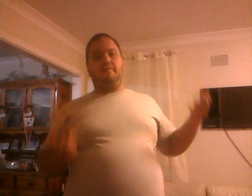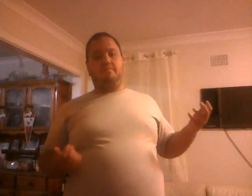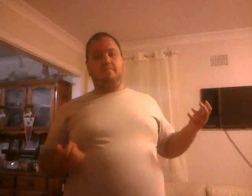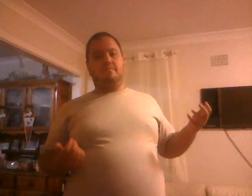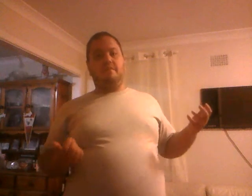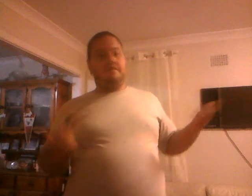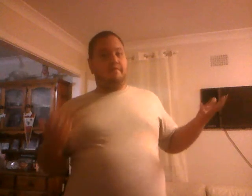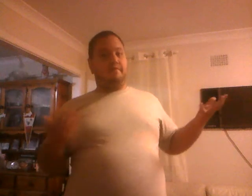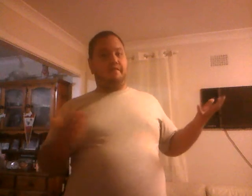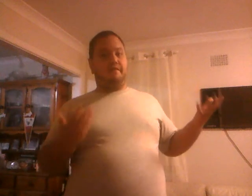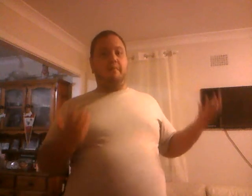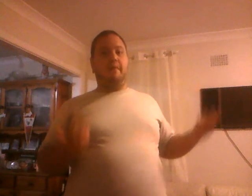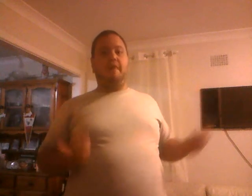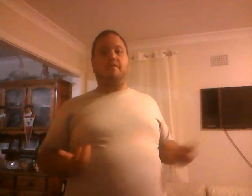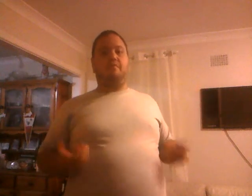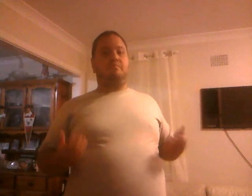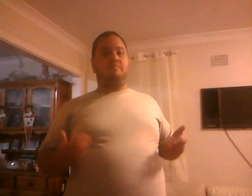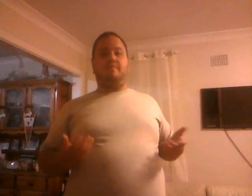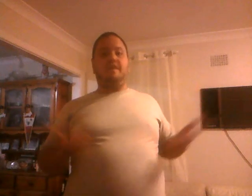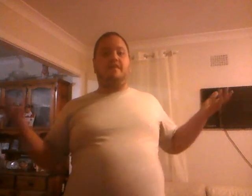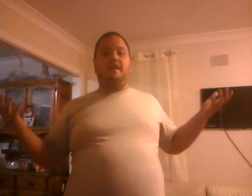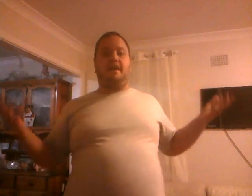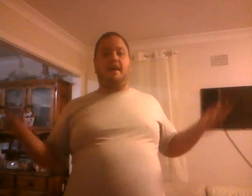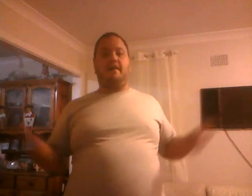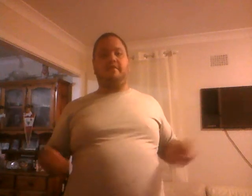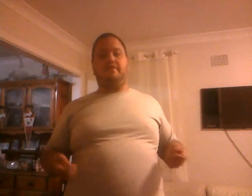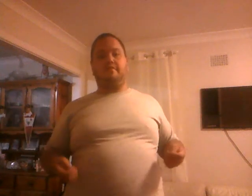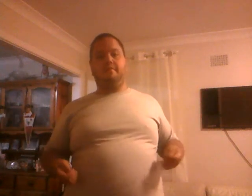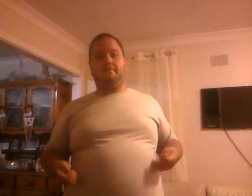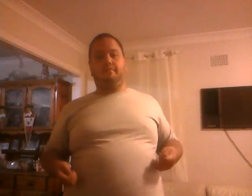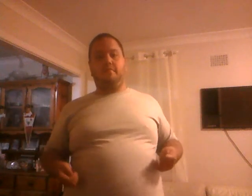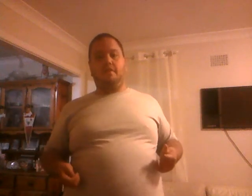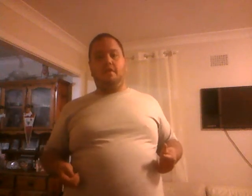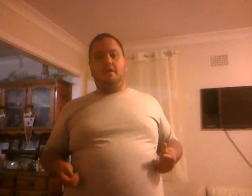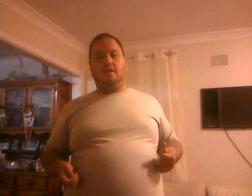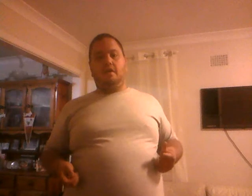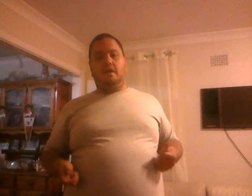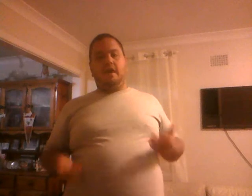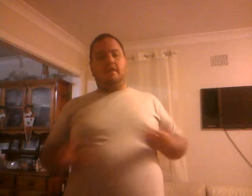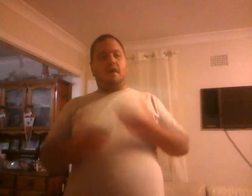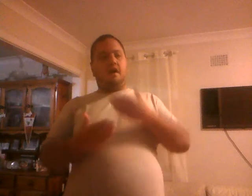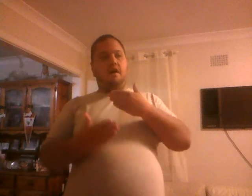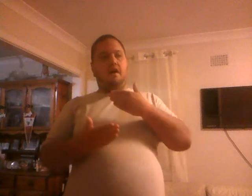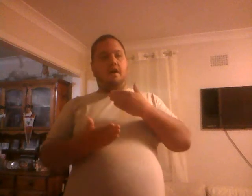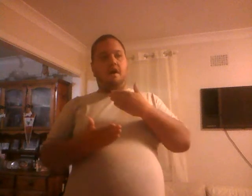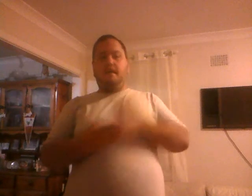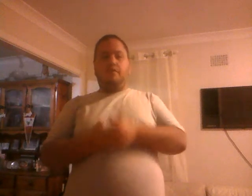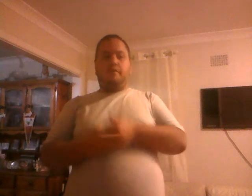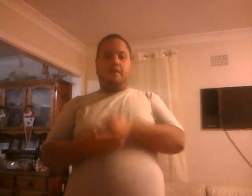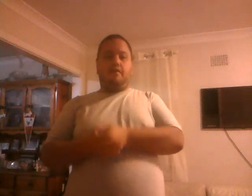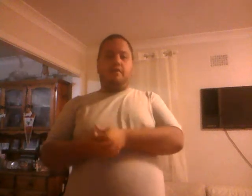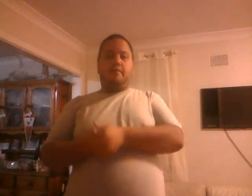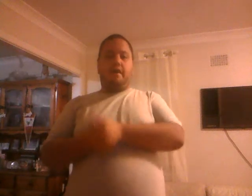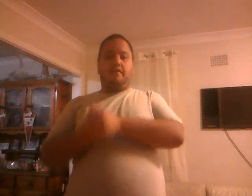versus the female Marvel. DC characters. And, I just want to be hearing about